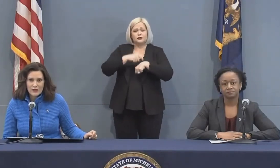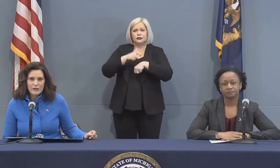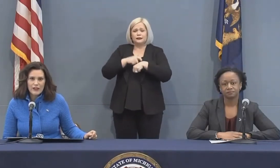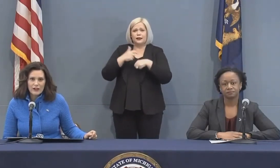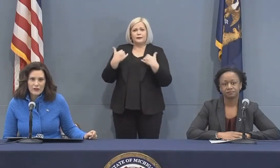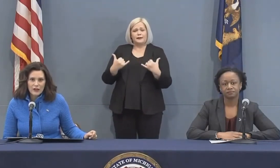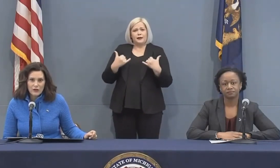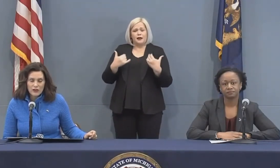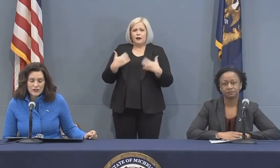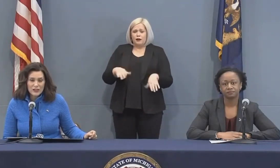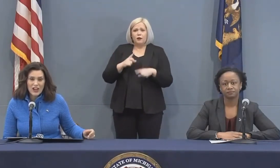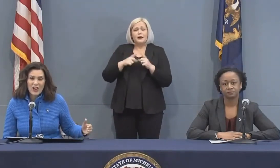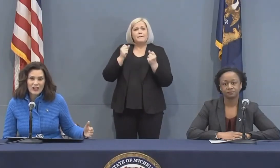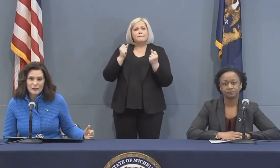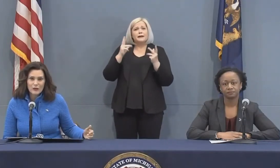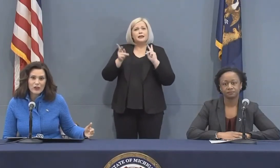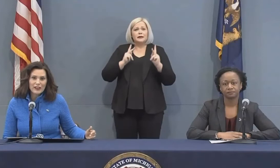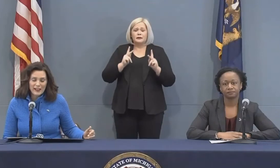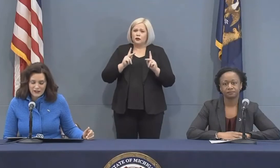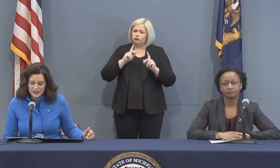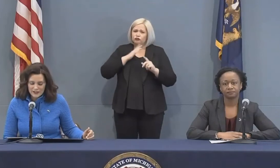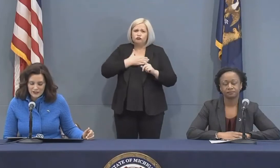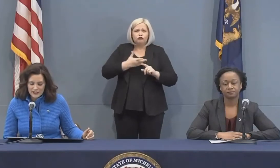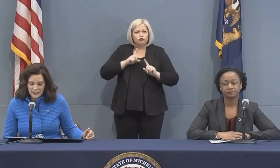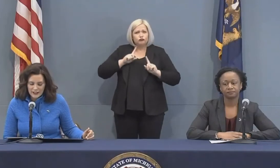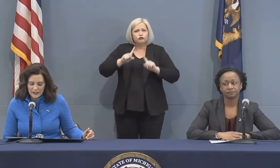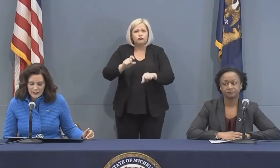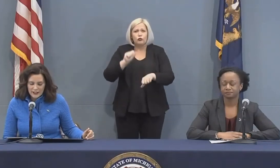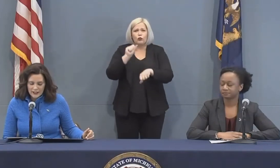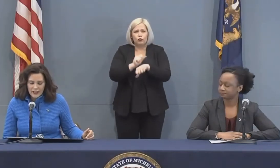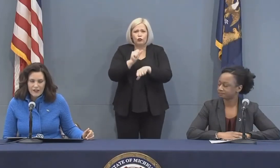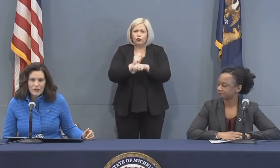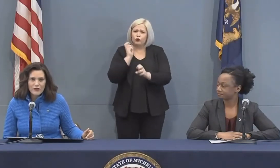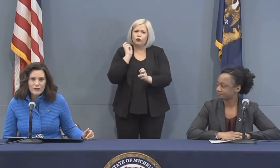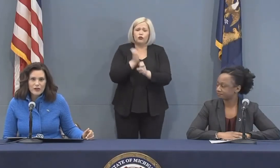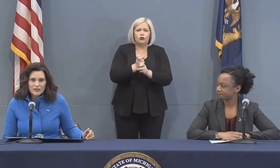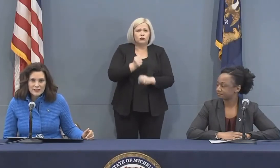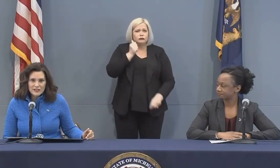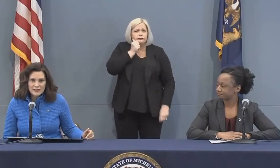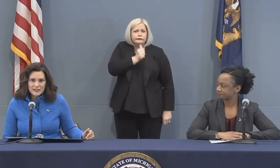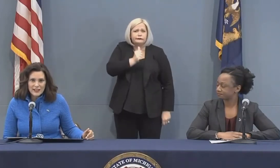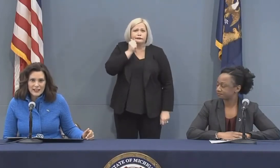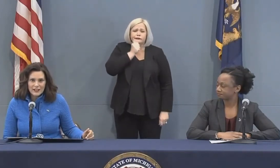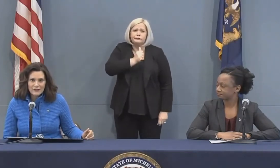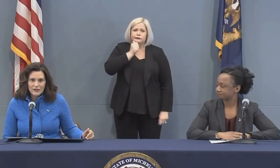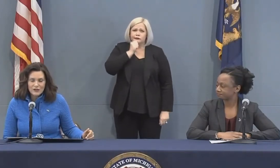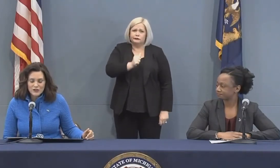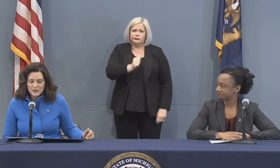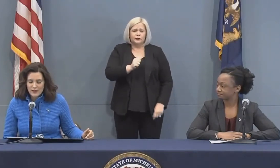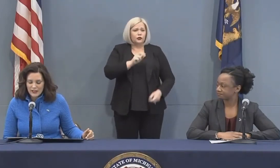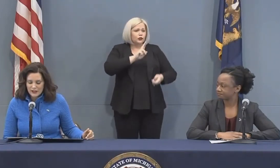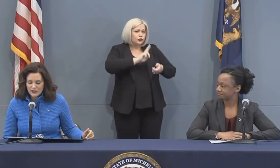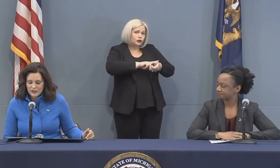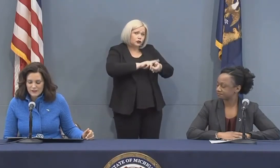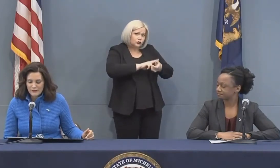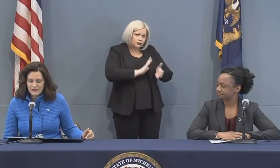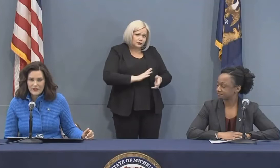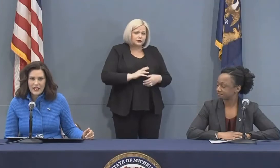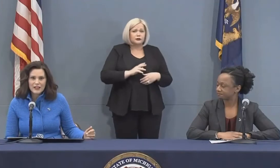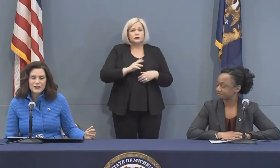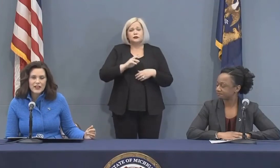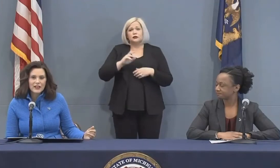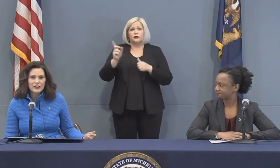people that are going to work doing the hard work every single day. I've heard from nurses and first responders,